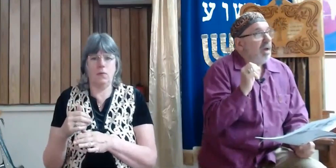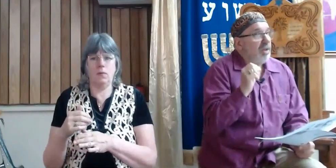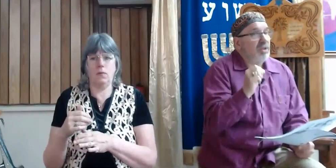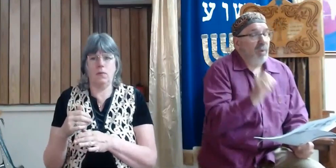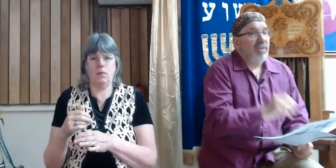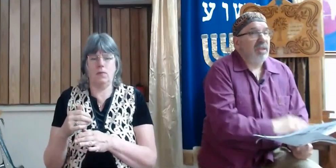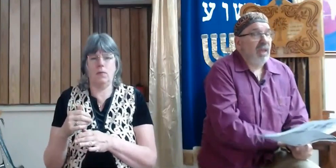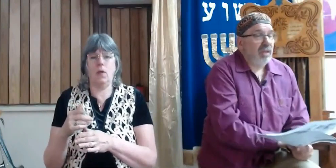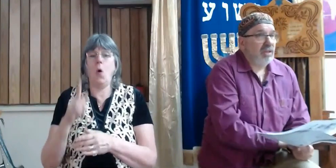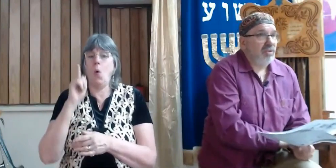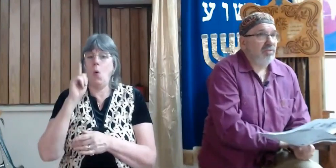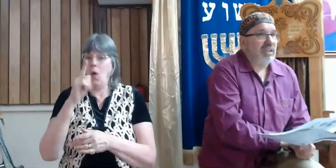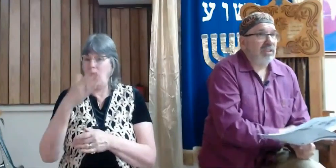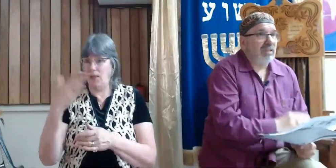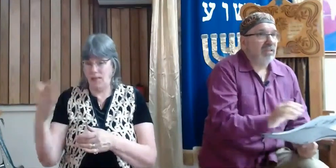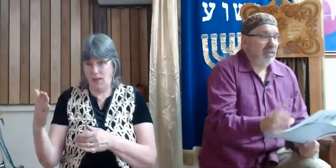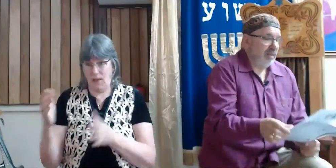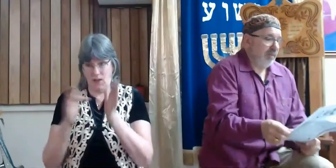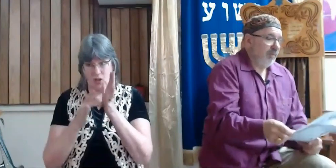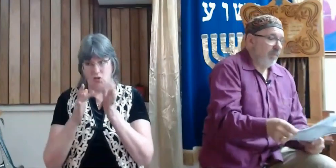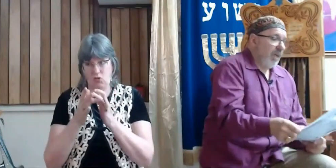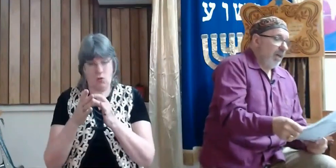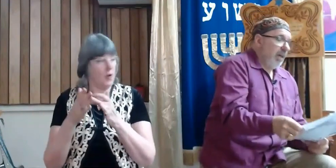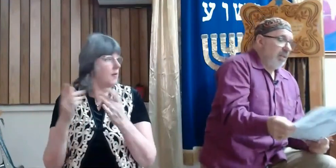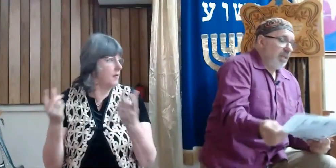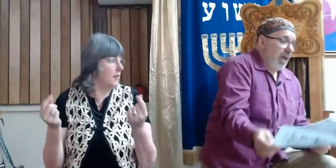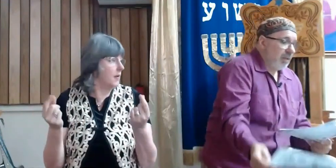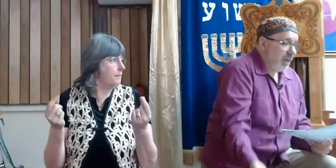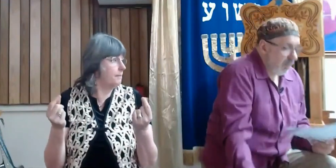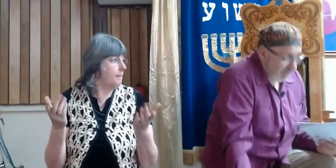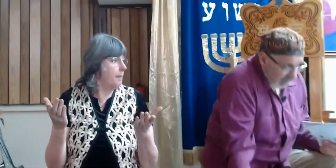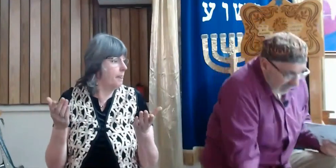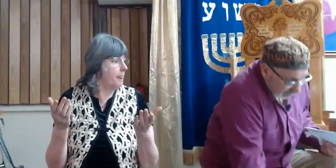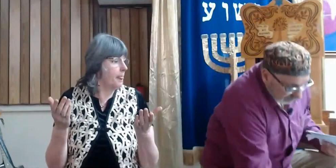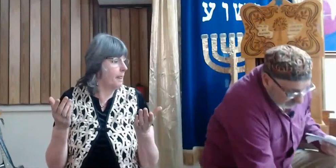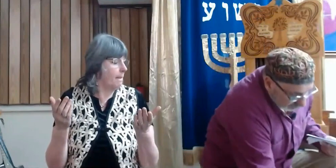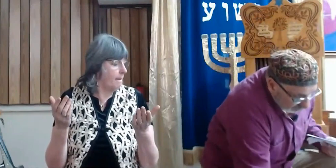there's one thing that Yeshua did. He said,